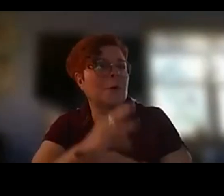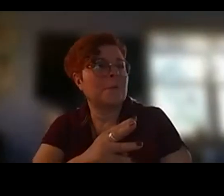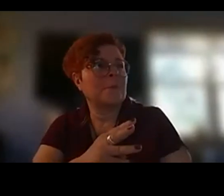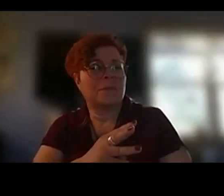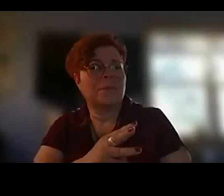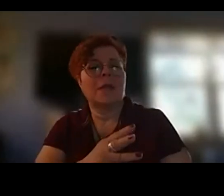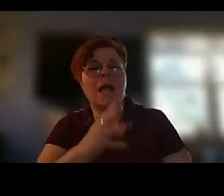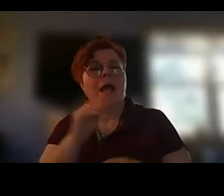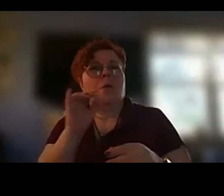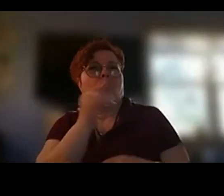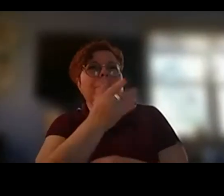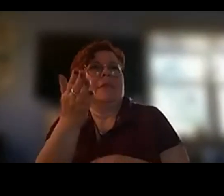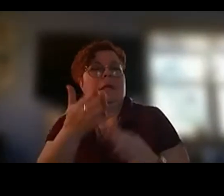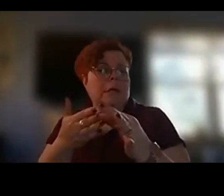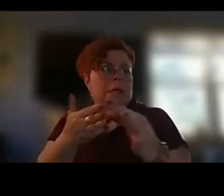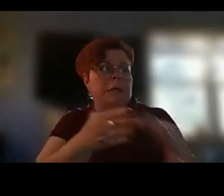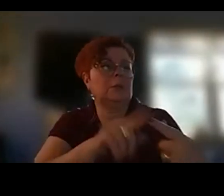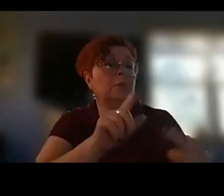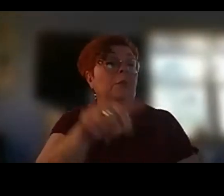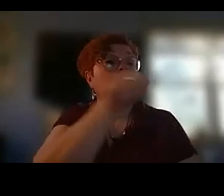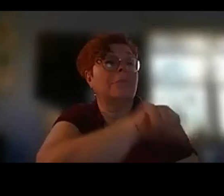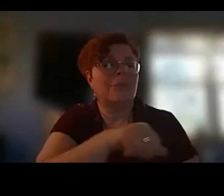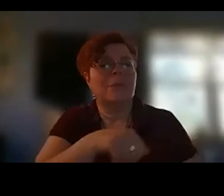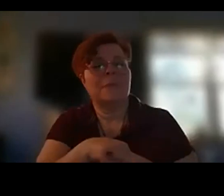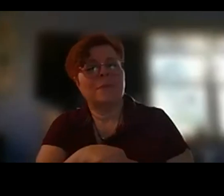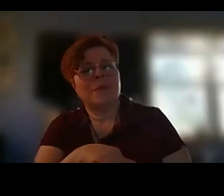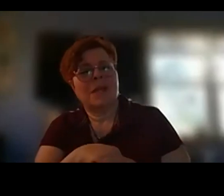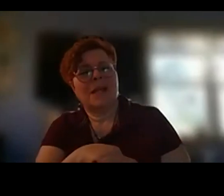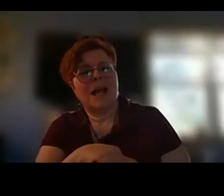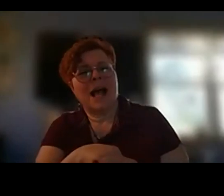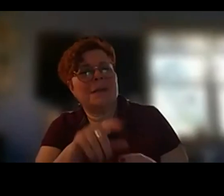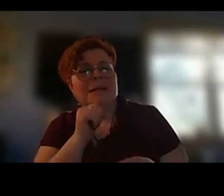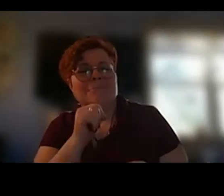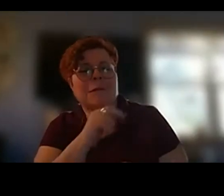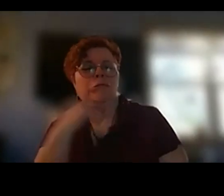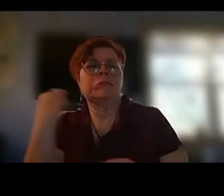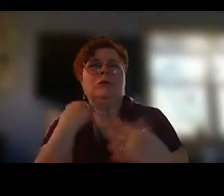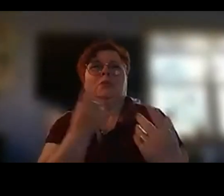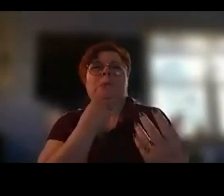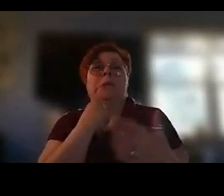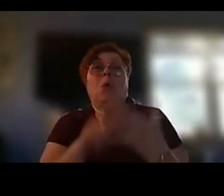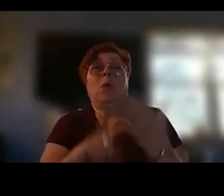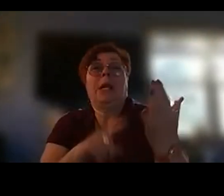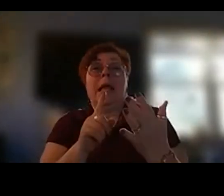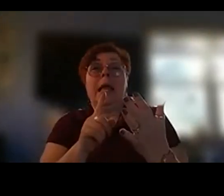thing leads to another i'm uh i'm loath to say what actually sparks poems i don't really believe in inspiration